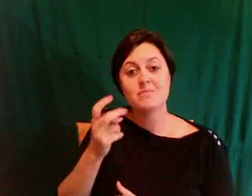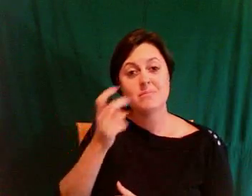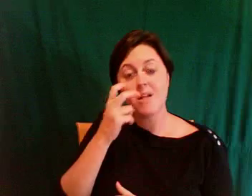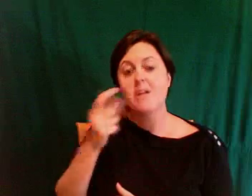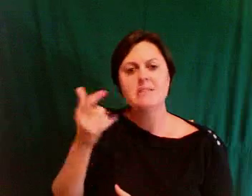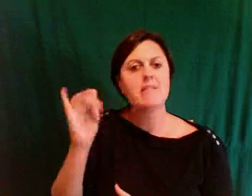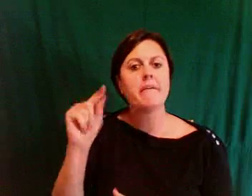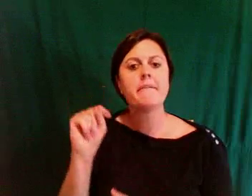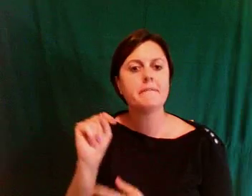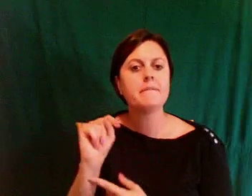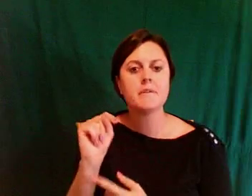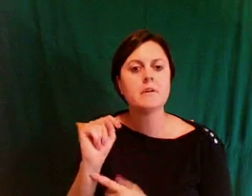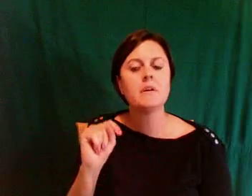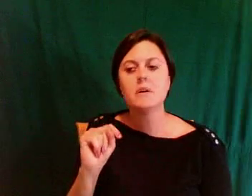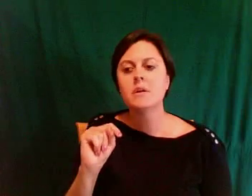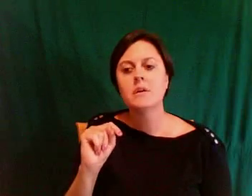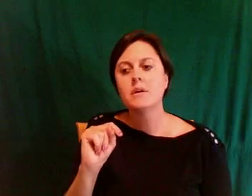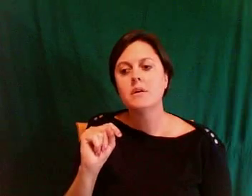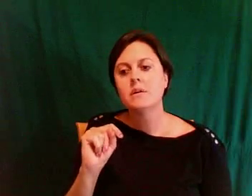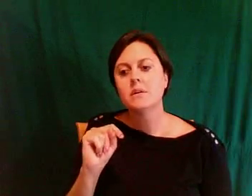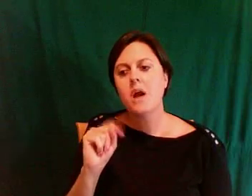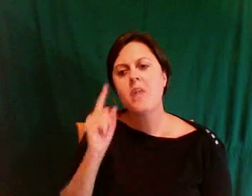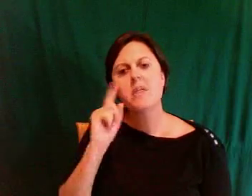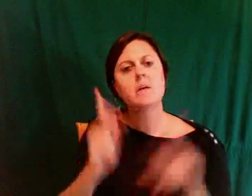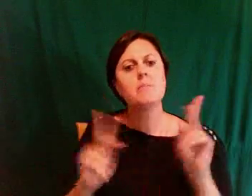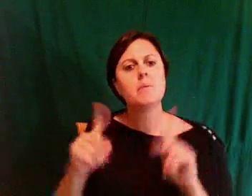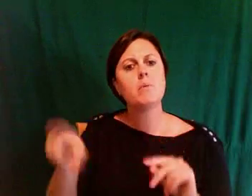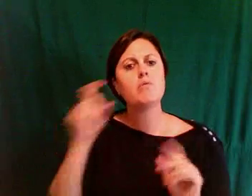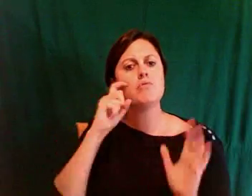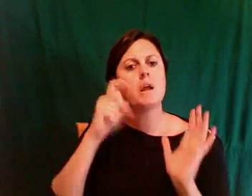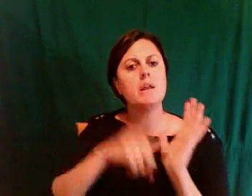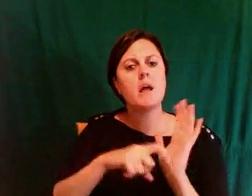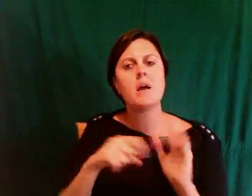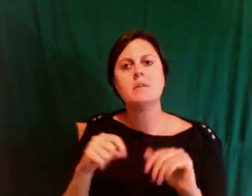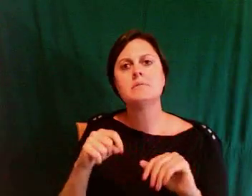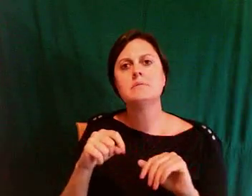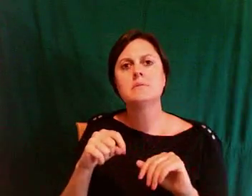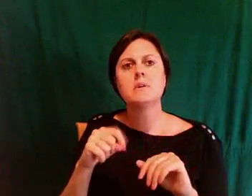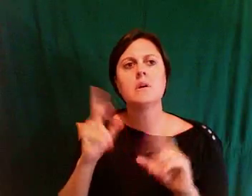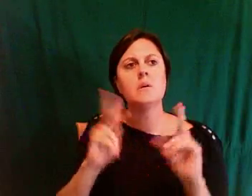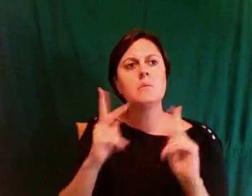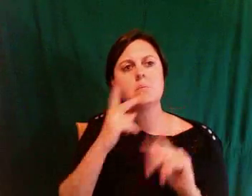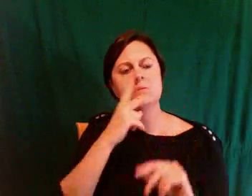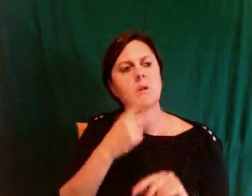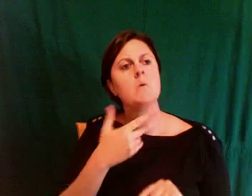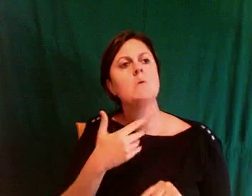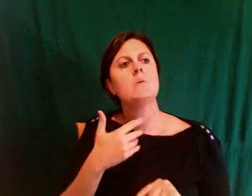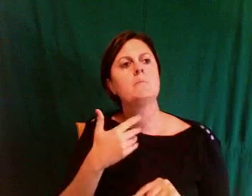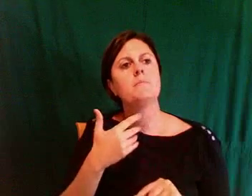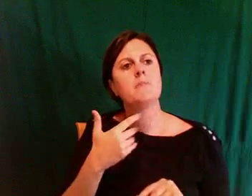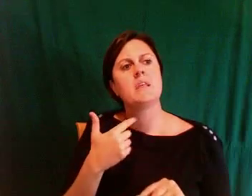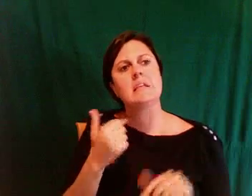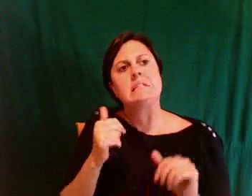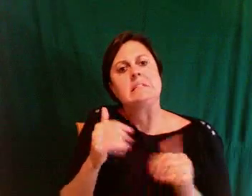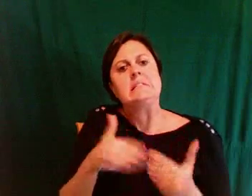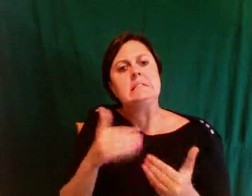of me, and I think there always will be, that often wonders, my goodness, why didn't I receive too much